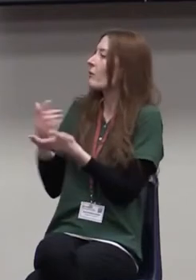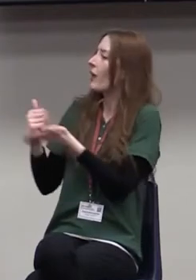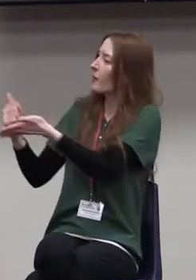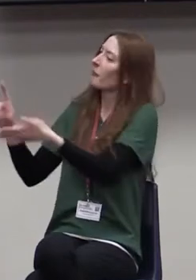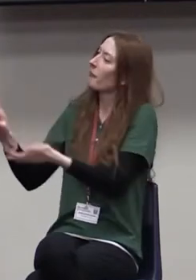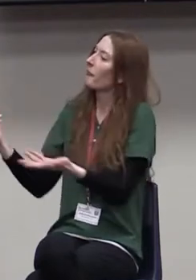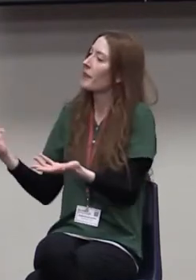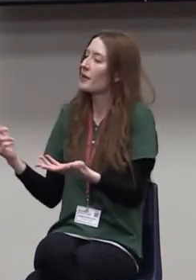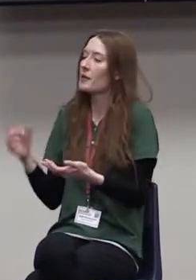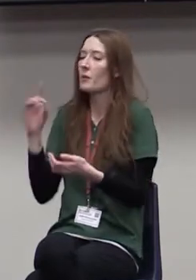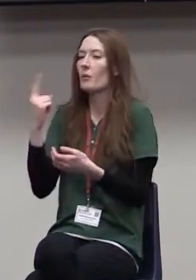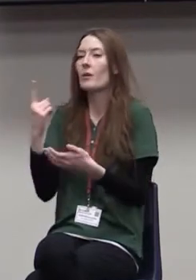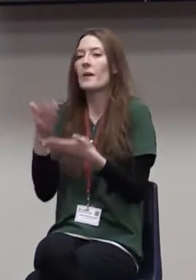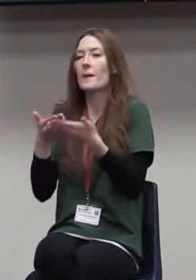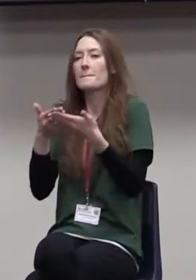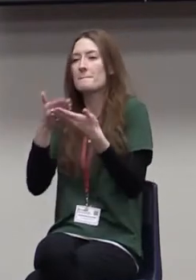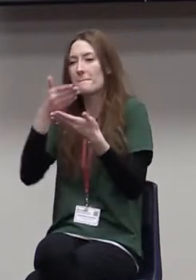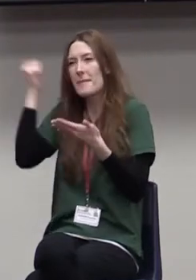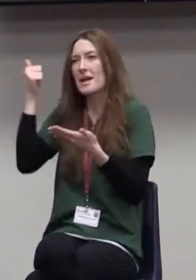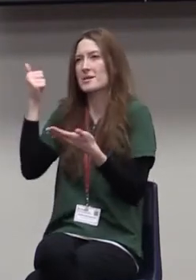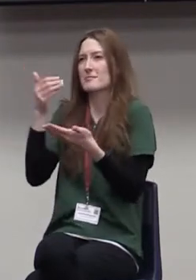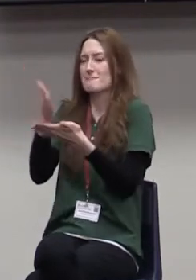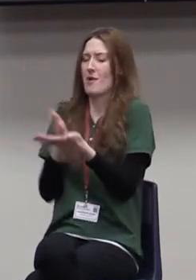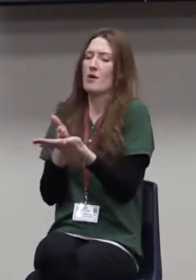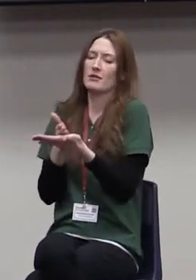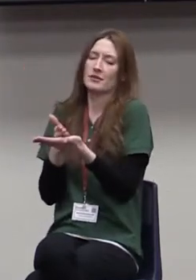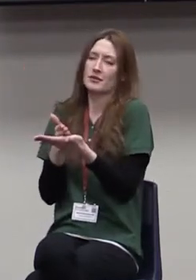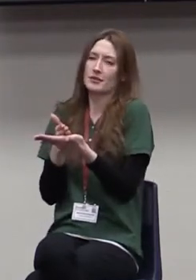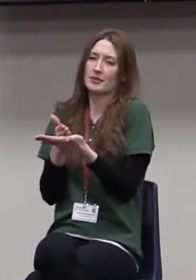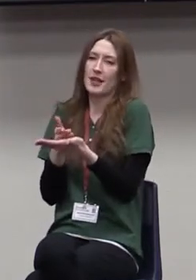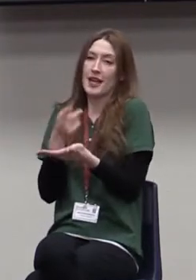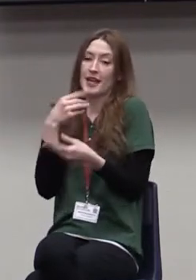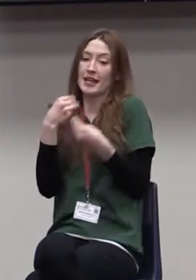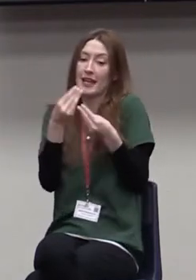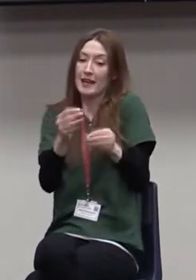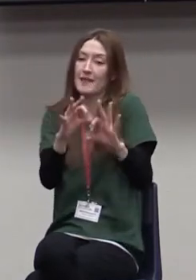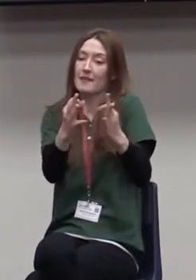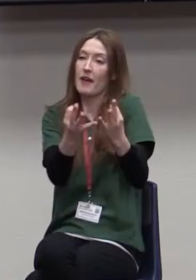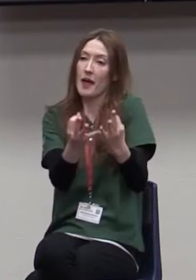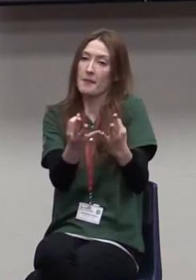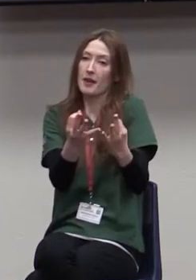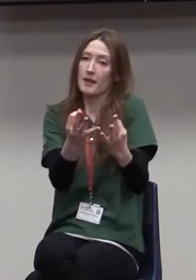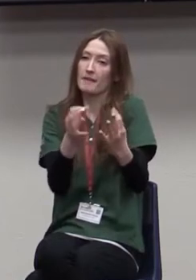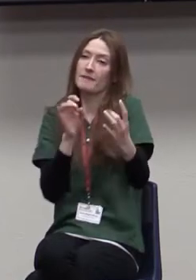But to me, one of the best parts is that it gives them an opportunity to give you some feedback.